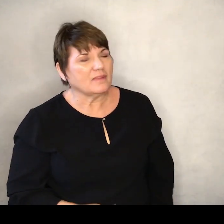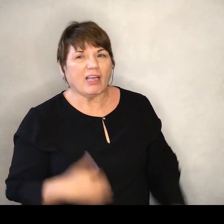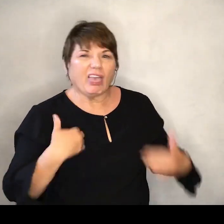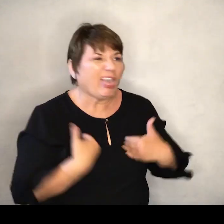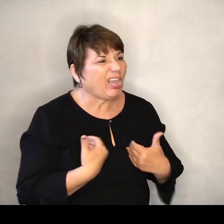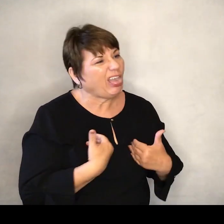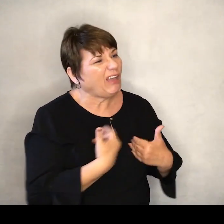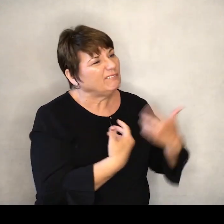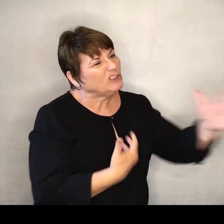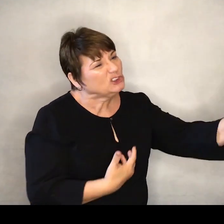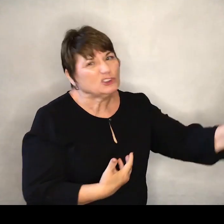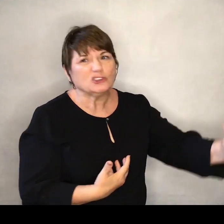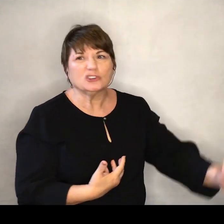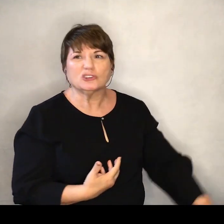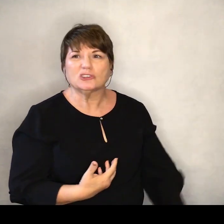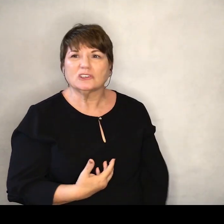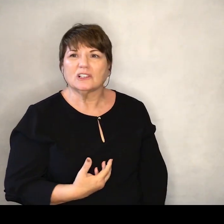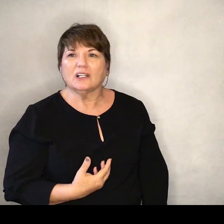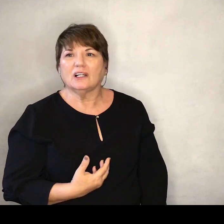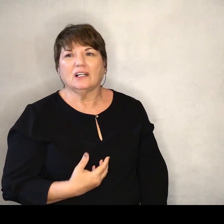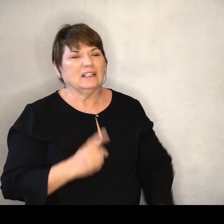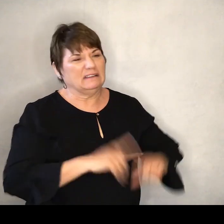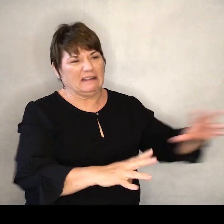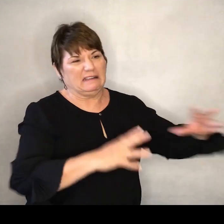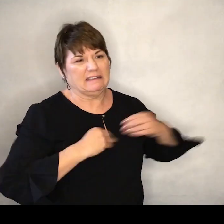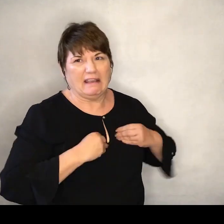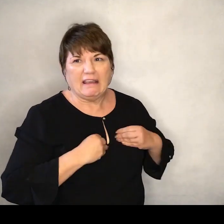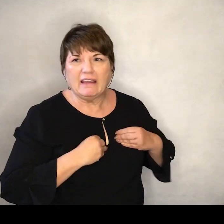Had as much as I can take.